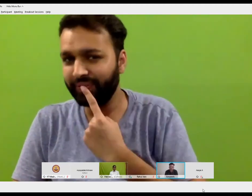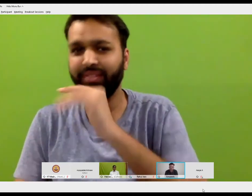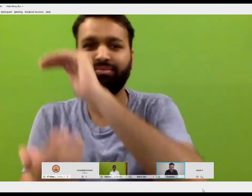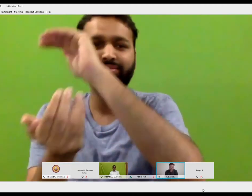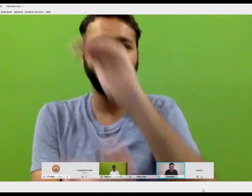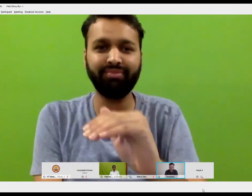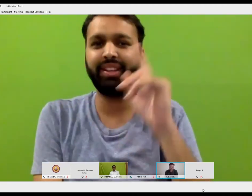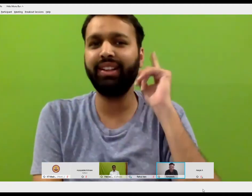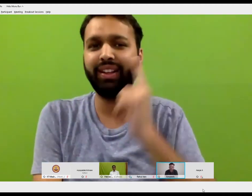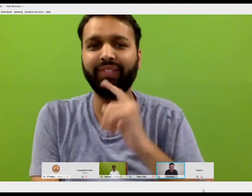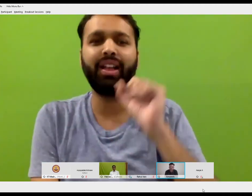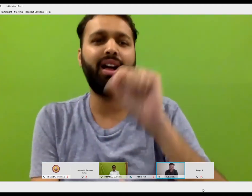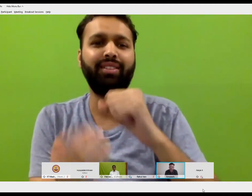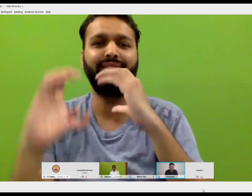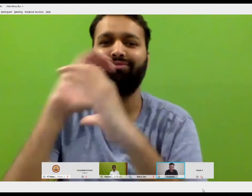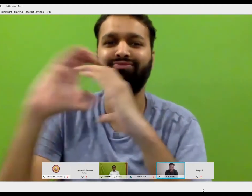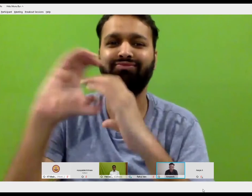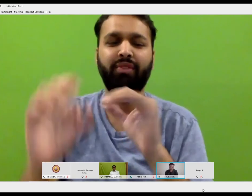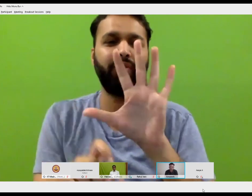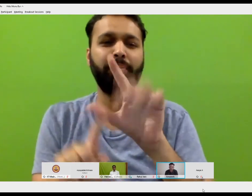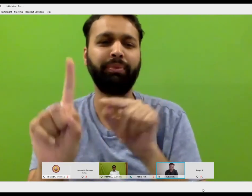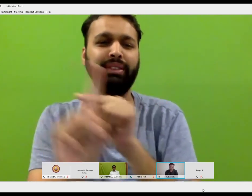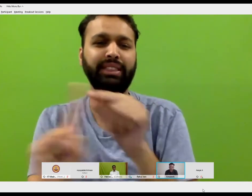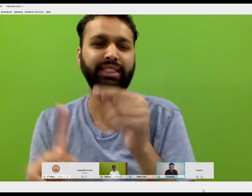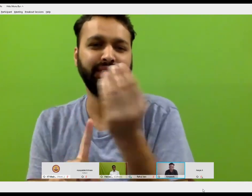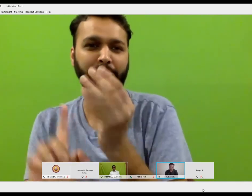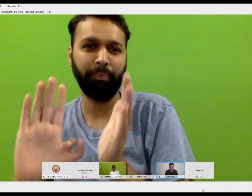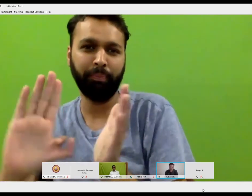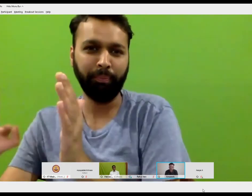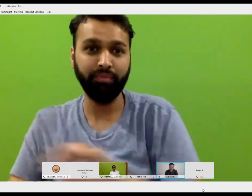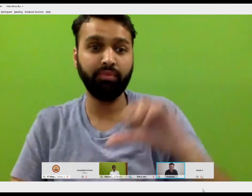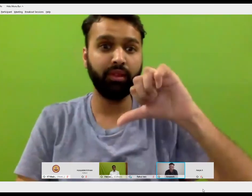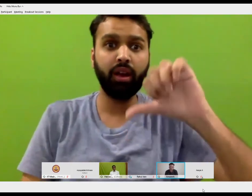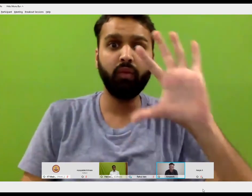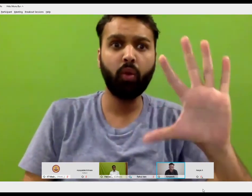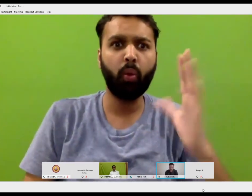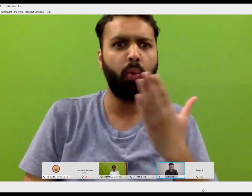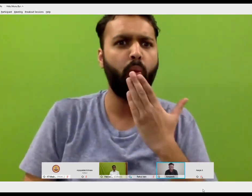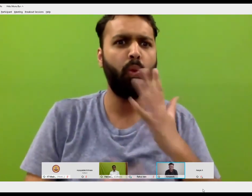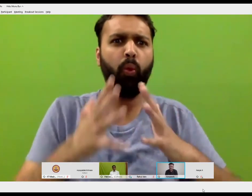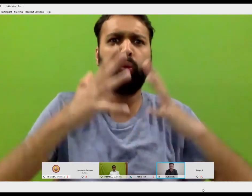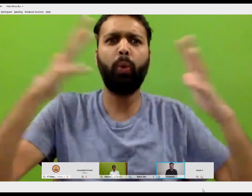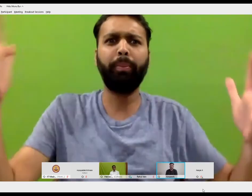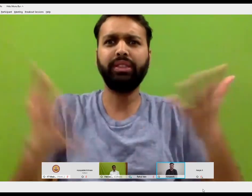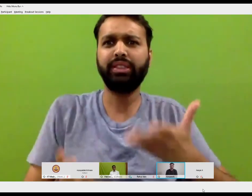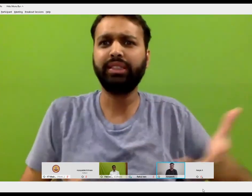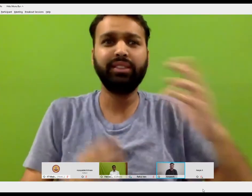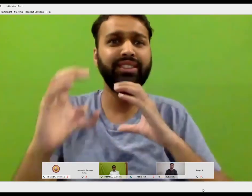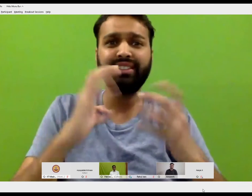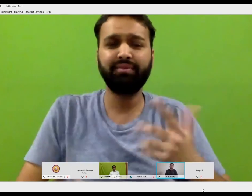five percent of that population, you know, like deaf children, maybe born to deaf parents, they